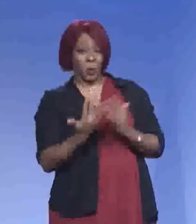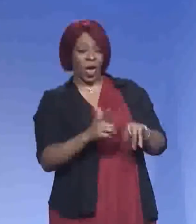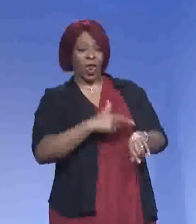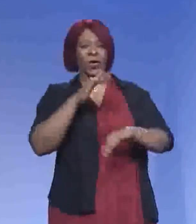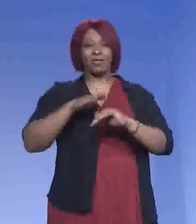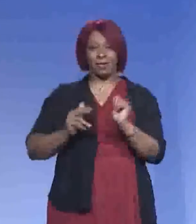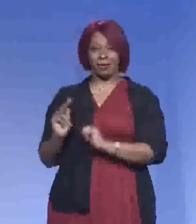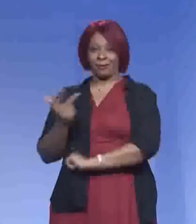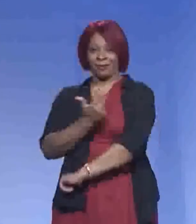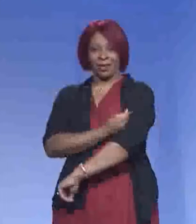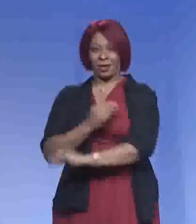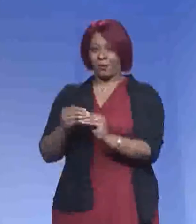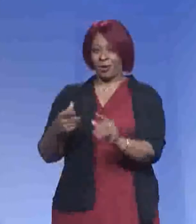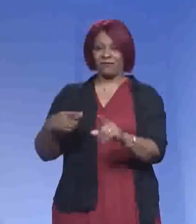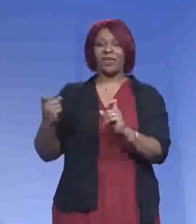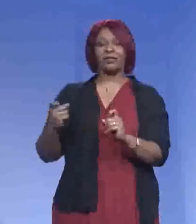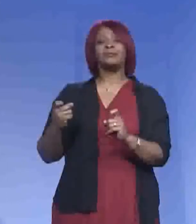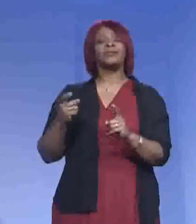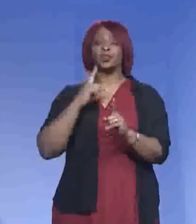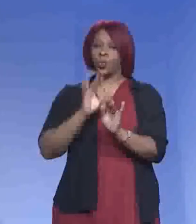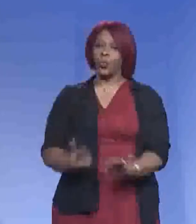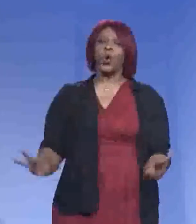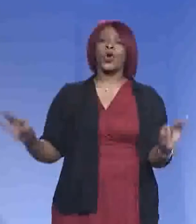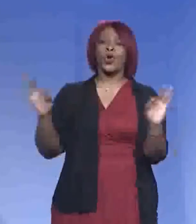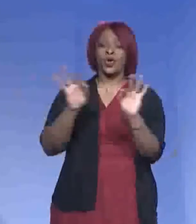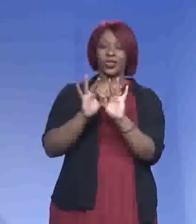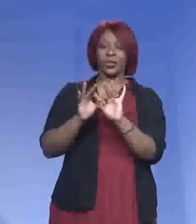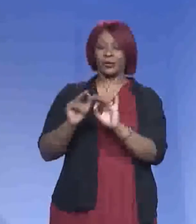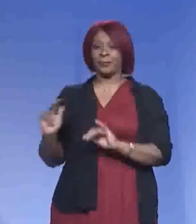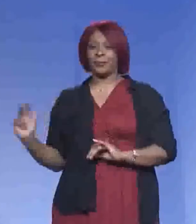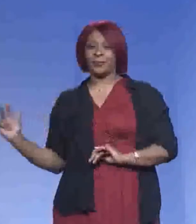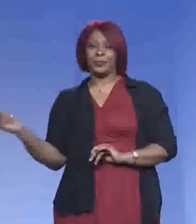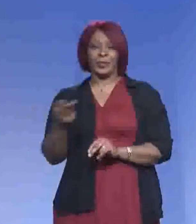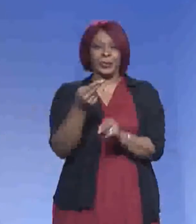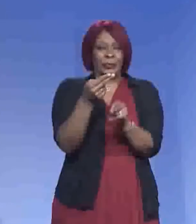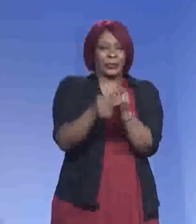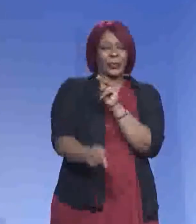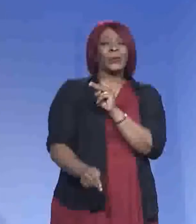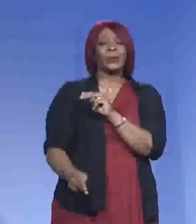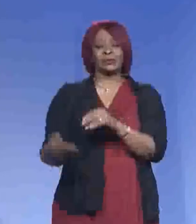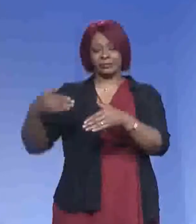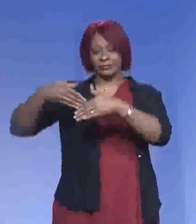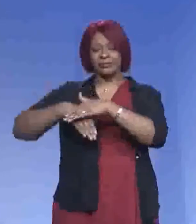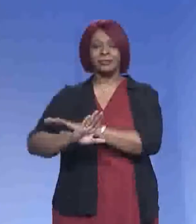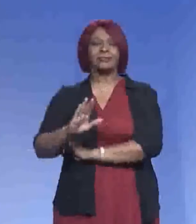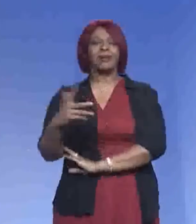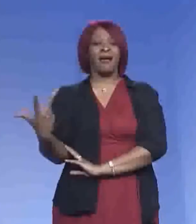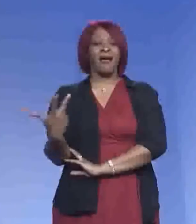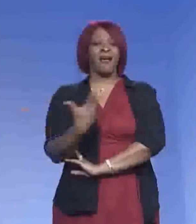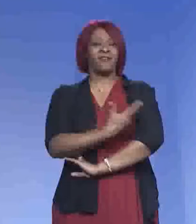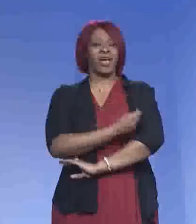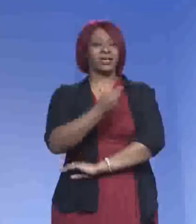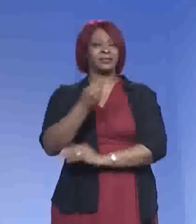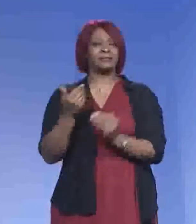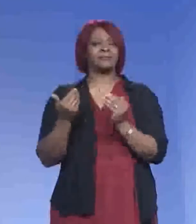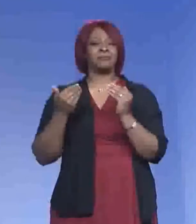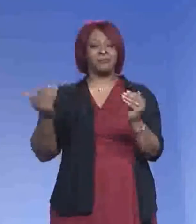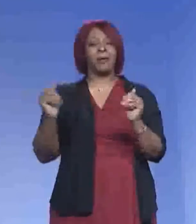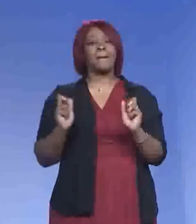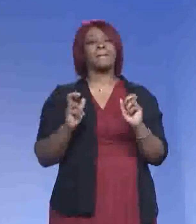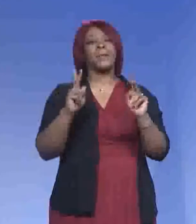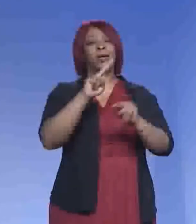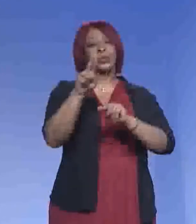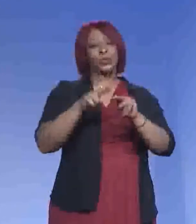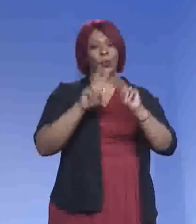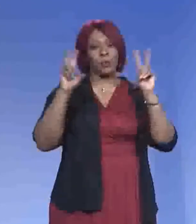I think it's well worth it to come out, you know, go through the short wait time to get into the building, get your vaccine, so that we can all get back to